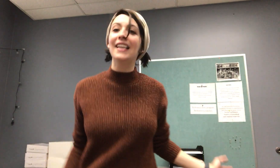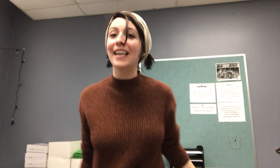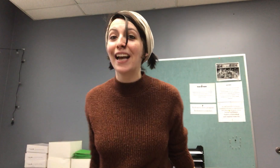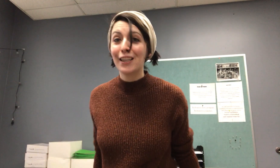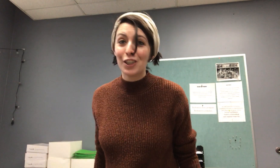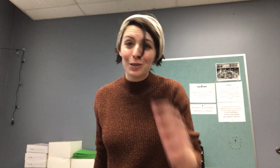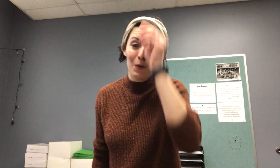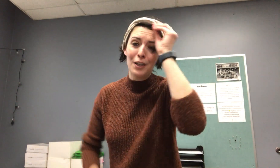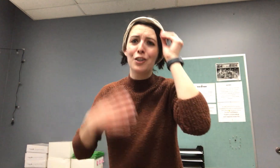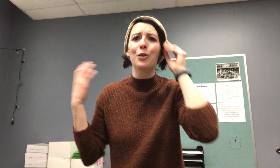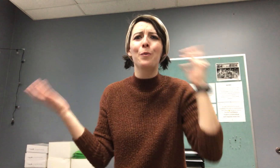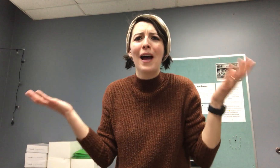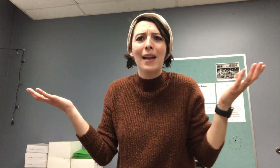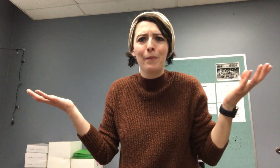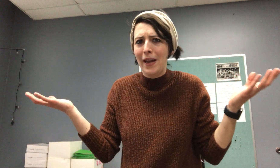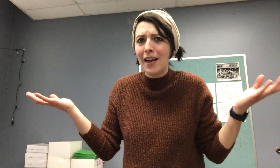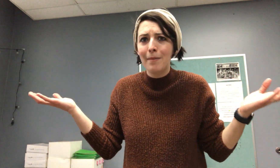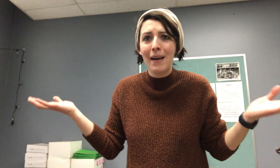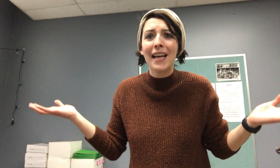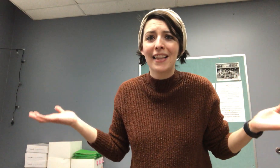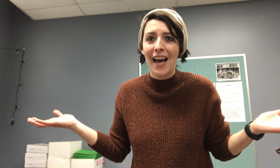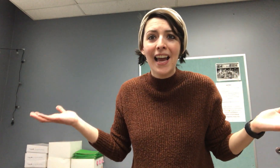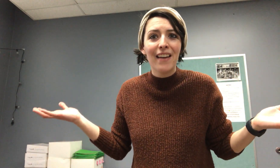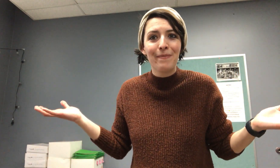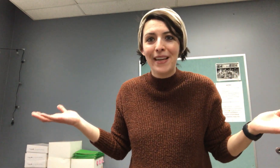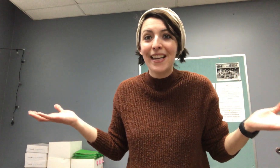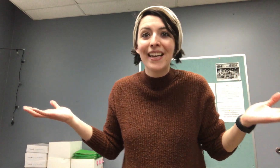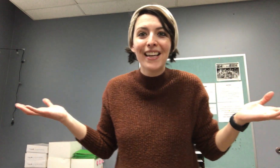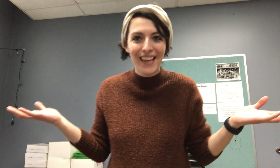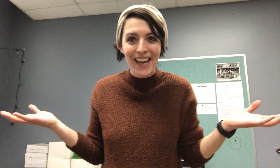just wonder when will my life begin.